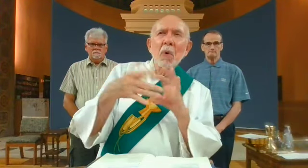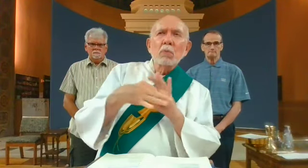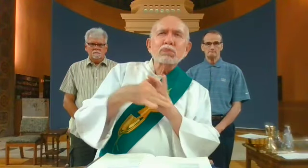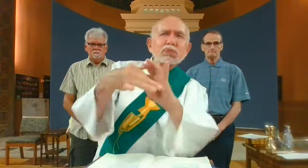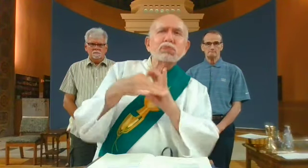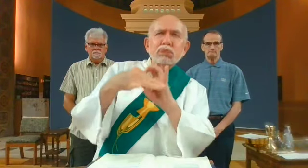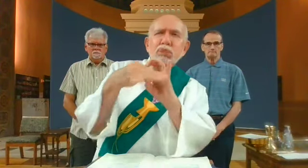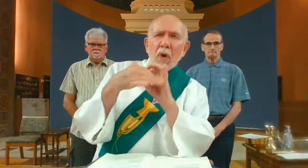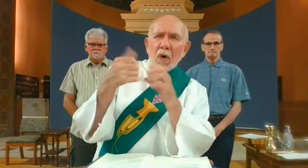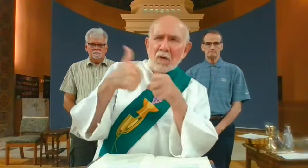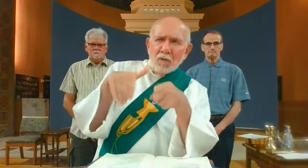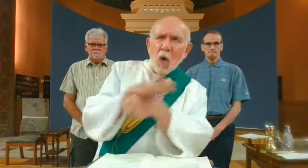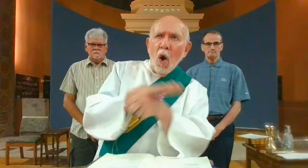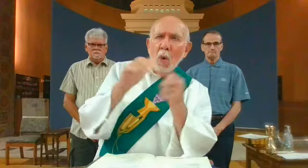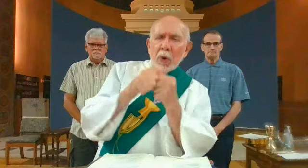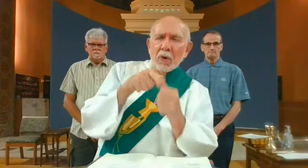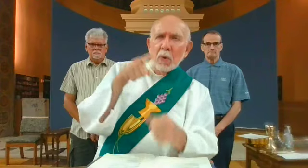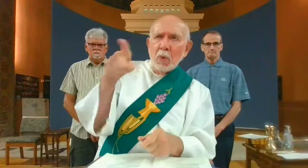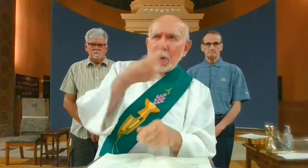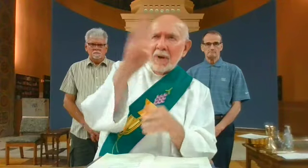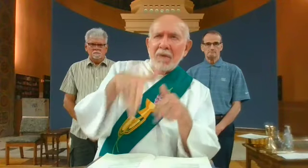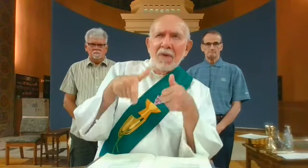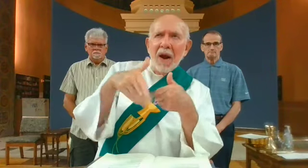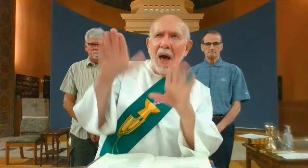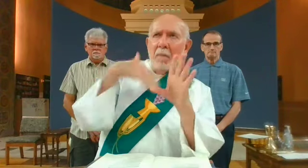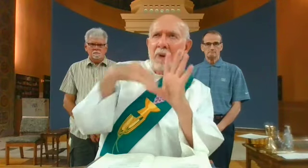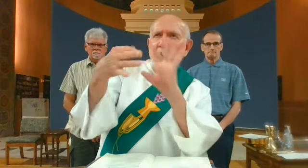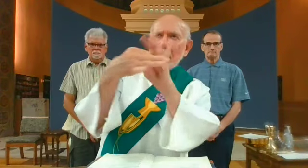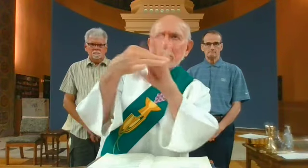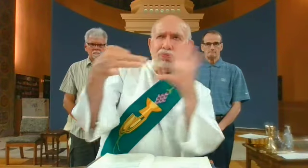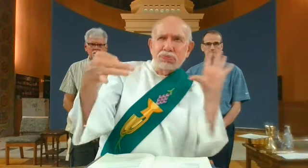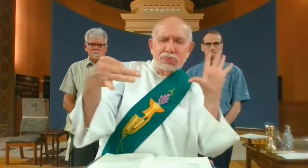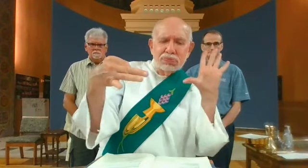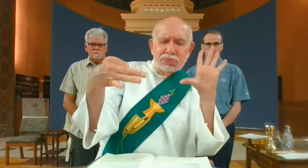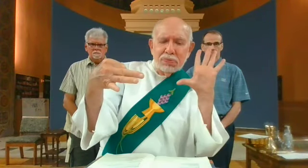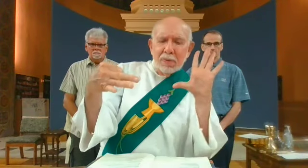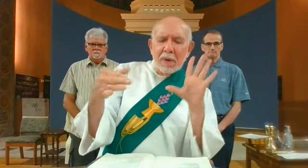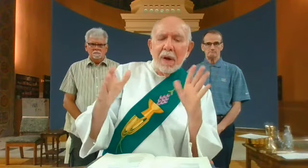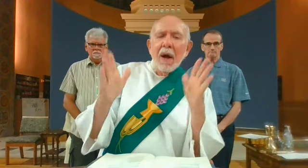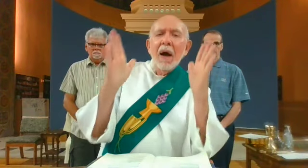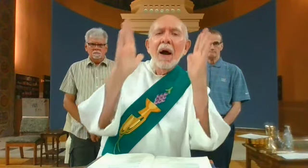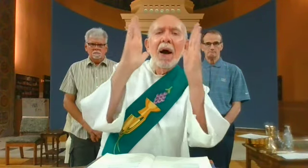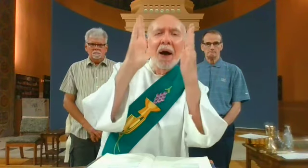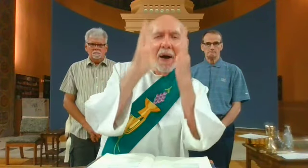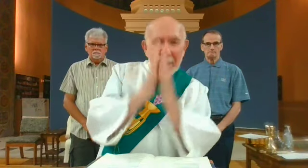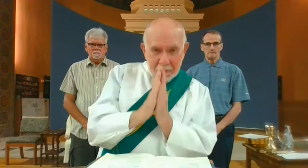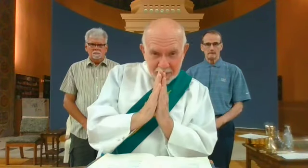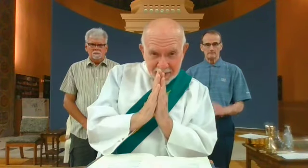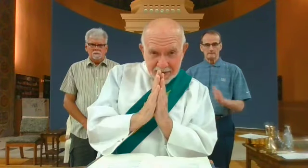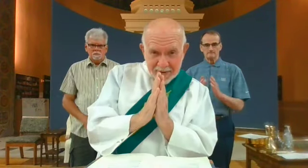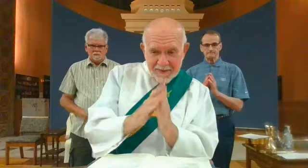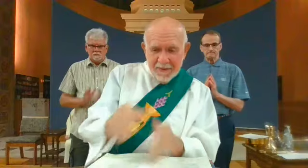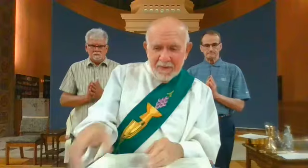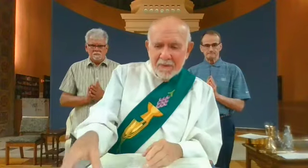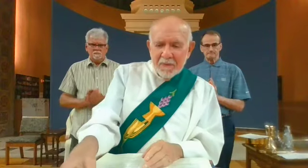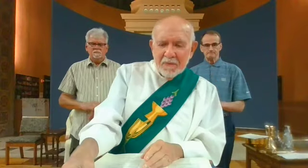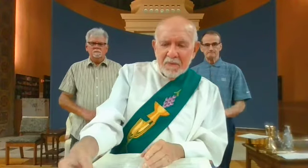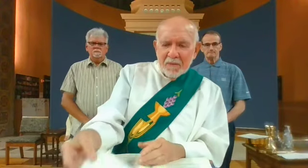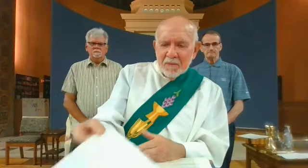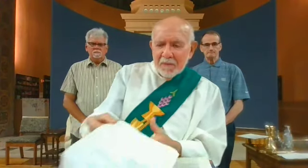into my heart. I embrace you as if you were already there, and unite myself wholly to you. Never permit me to be